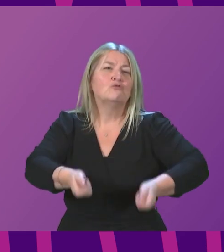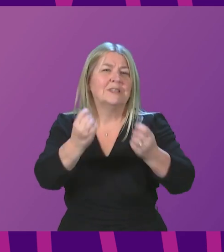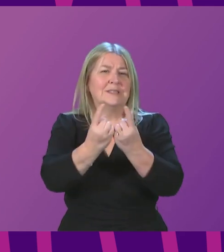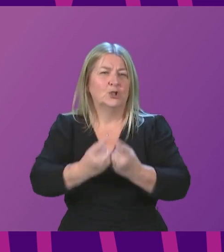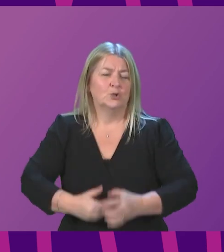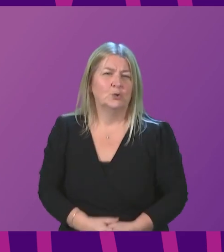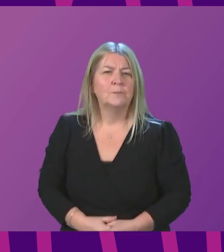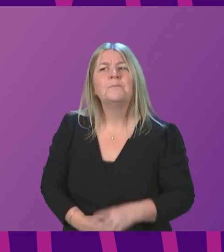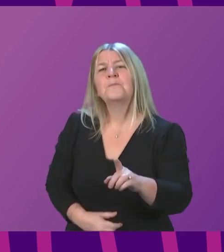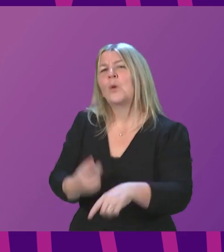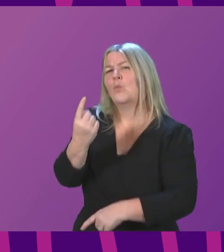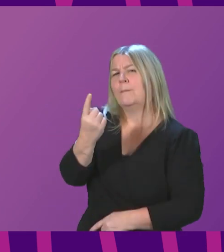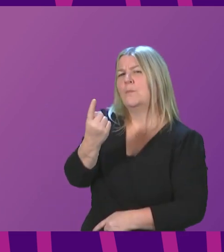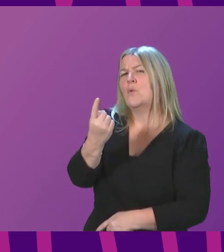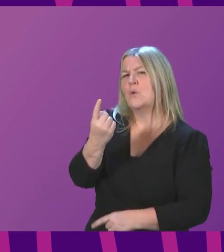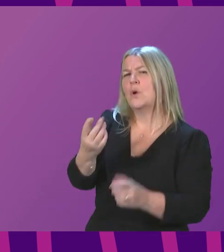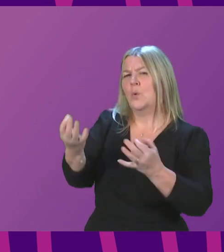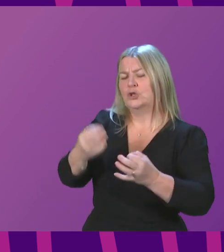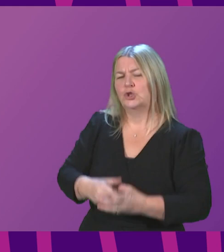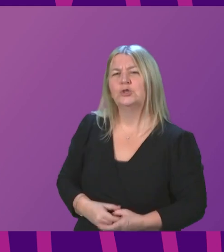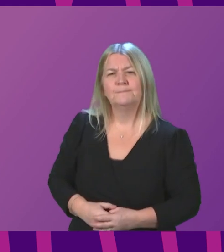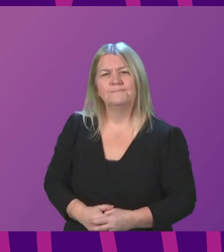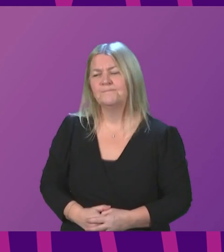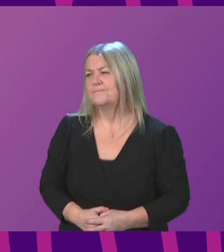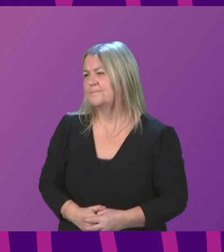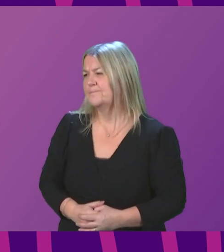take one further general supplementary and I call Beatrice Wishart